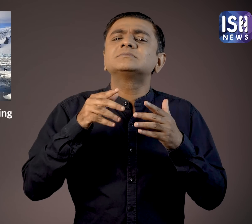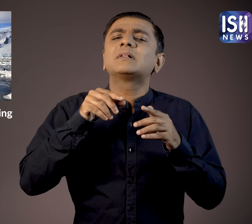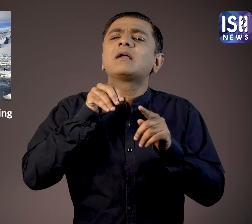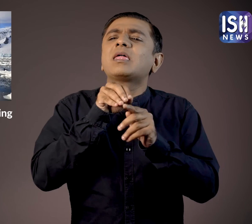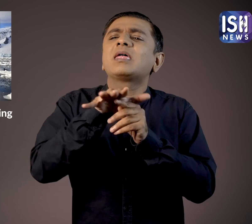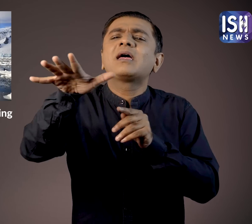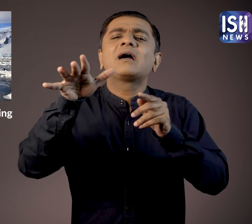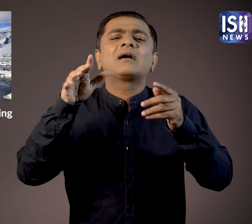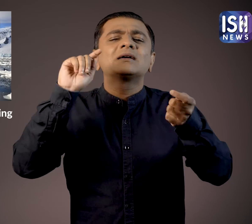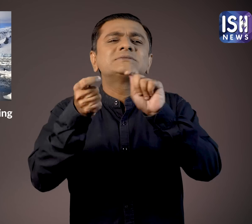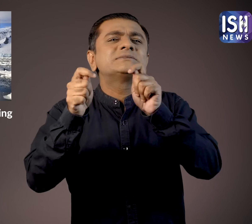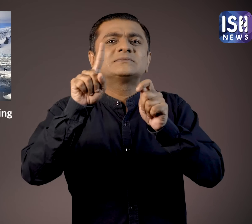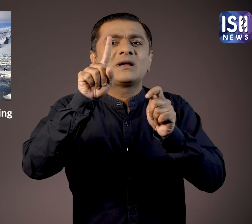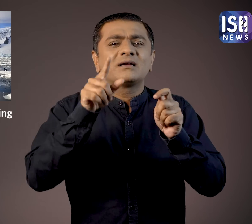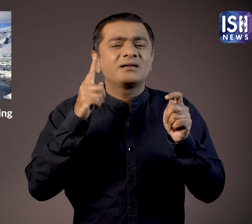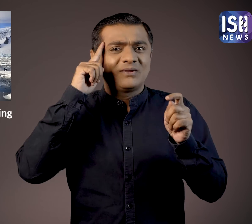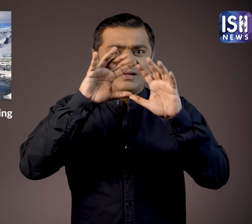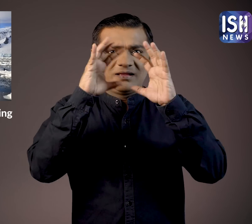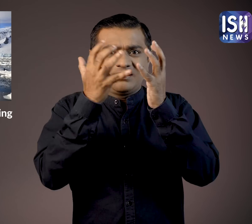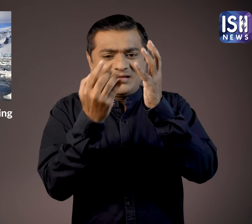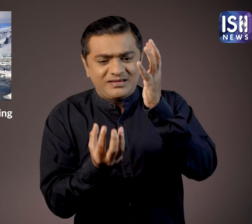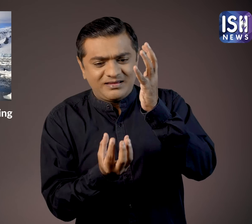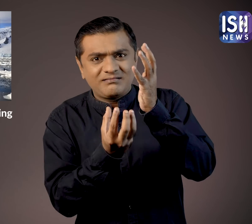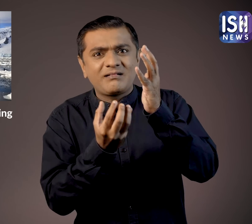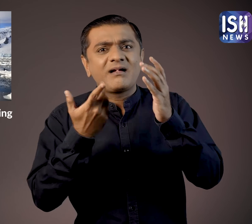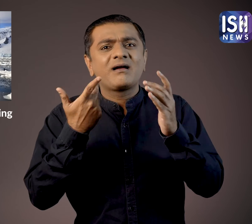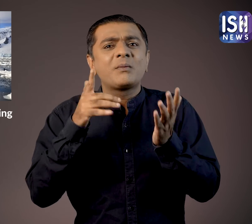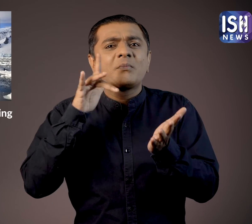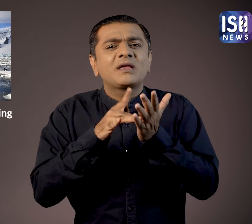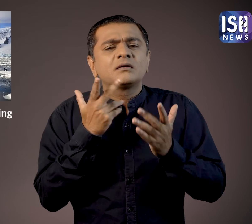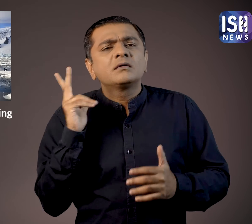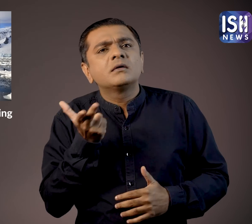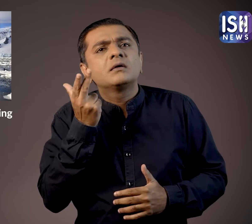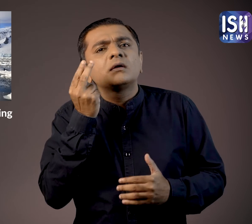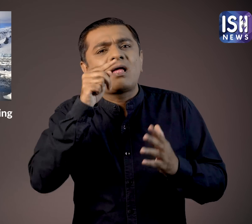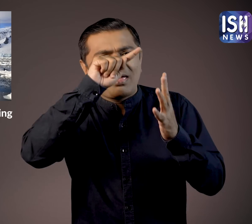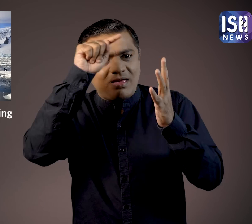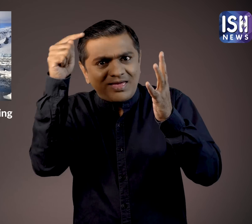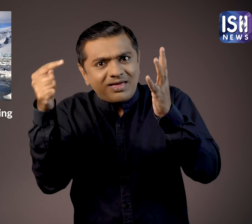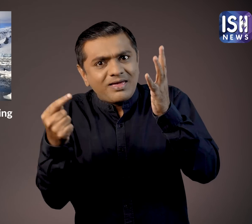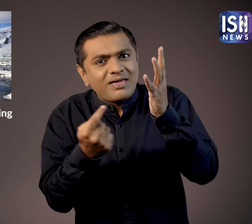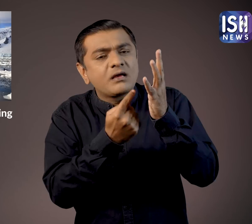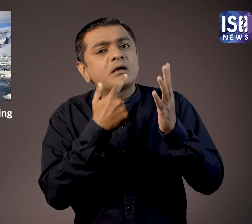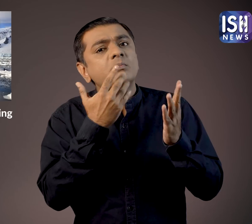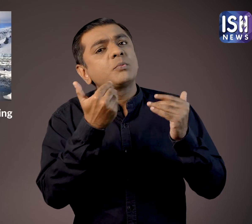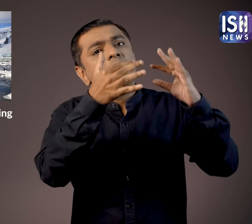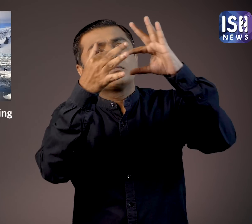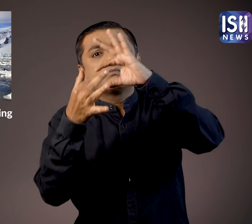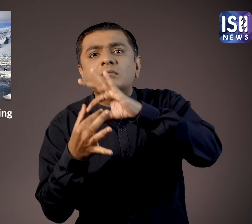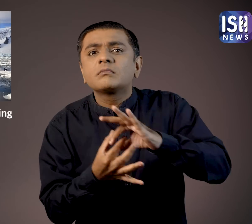more plants and mosses could